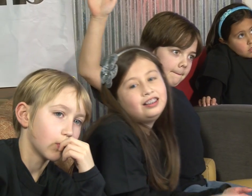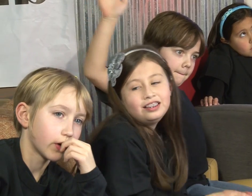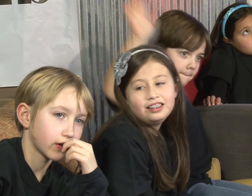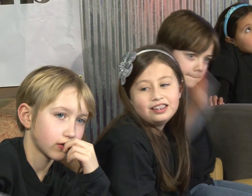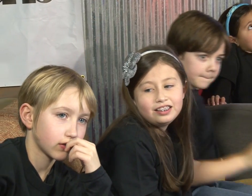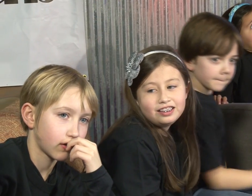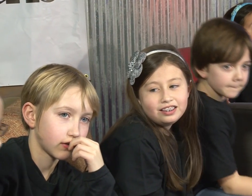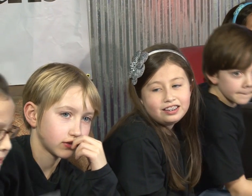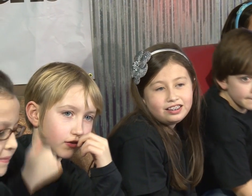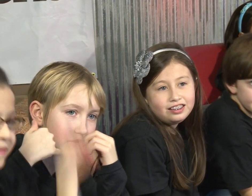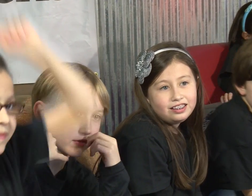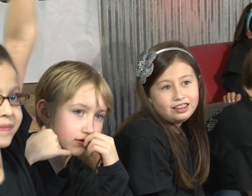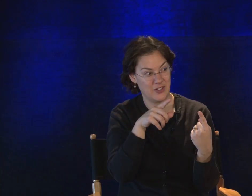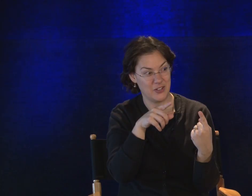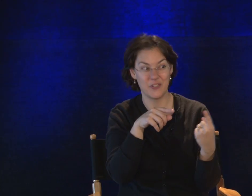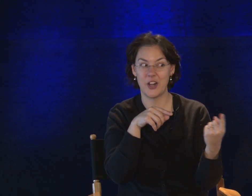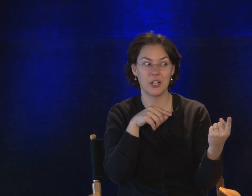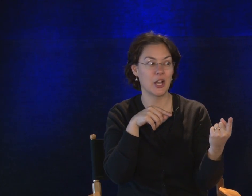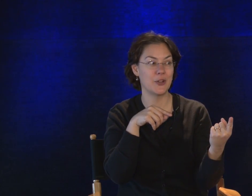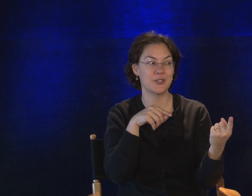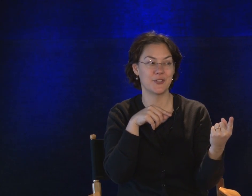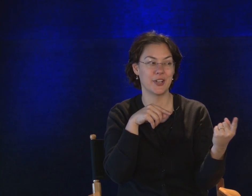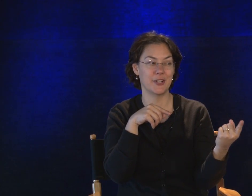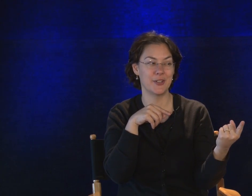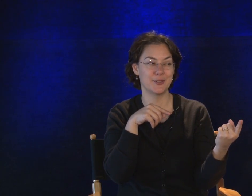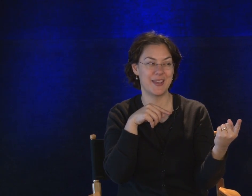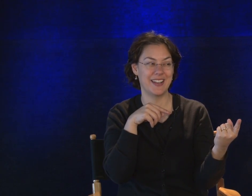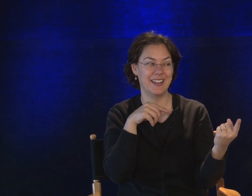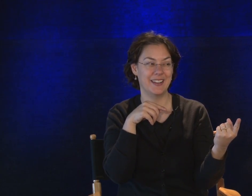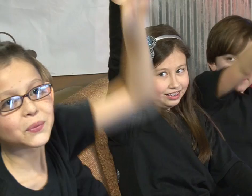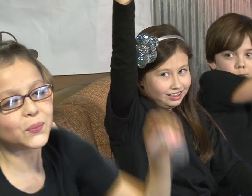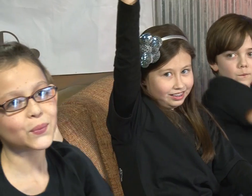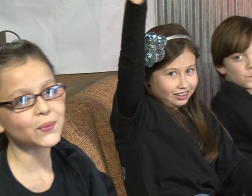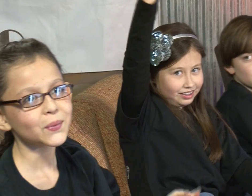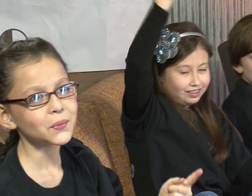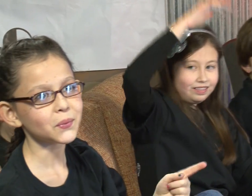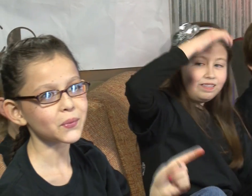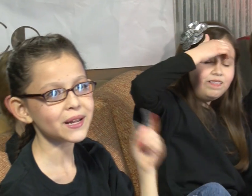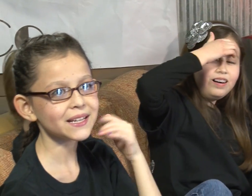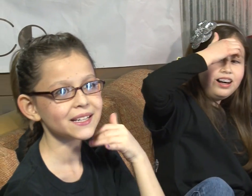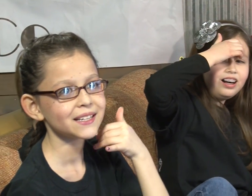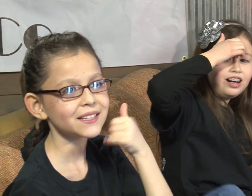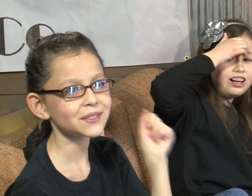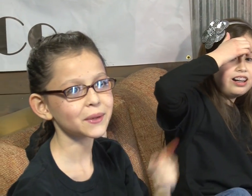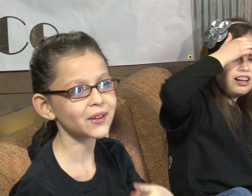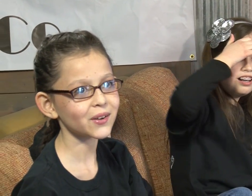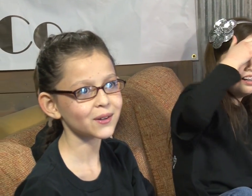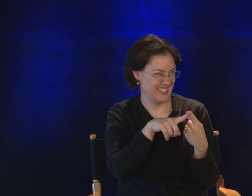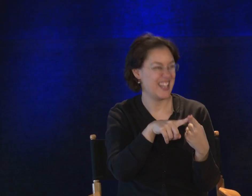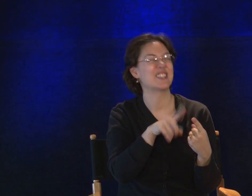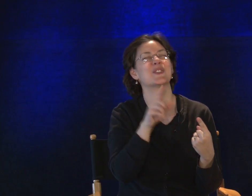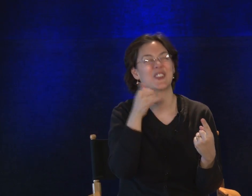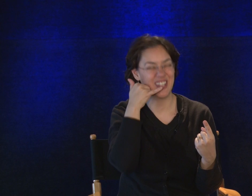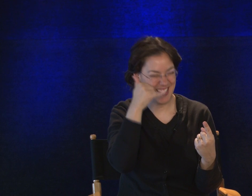You're very close. You're very close. close, Maggie. When do I call? That's right.